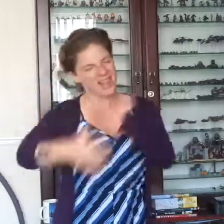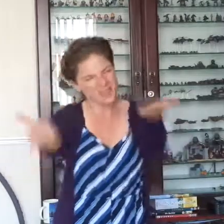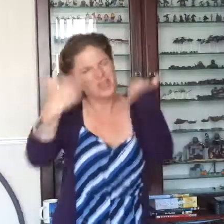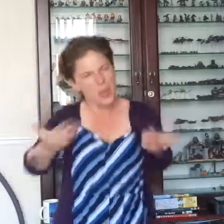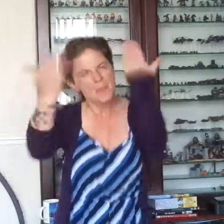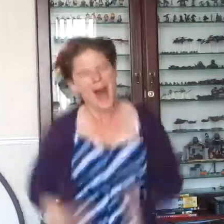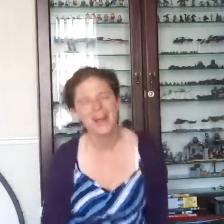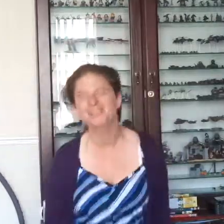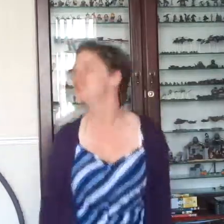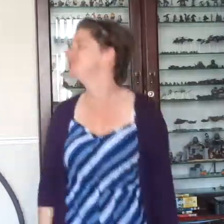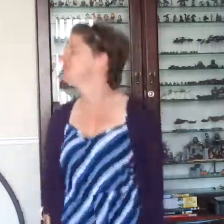never too much